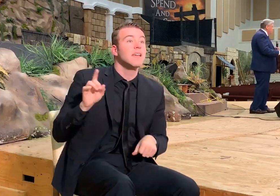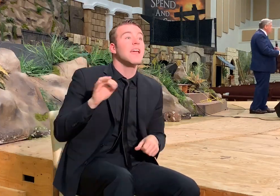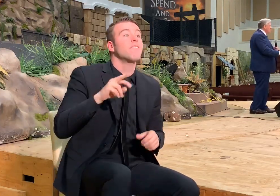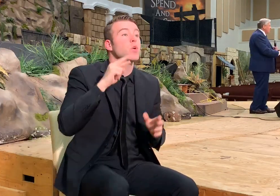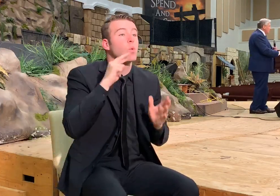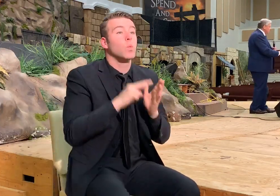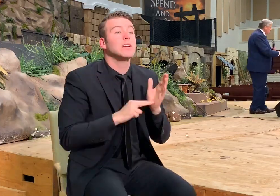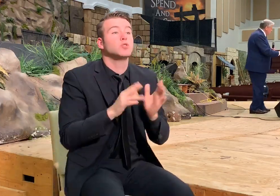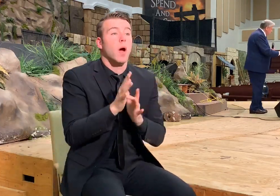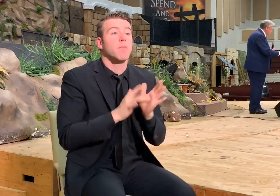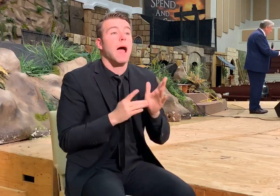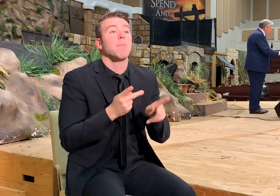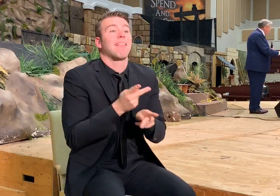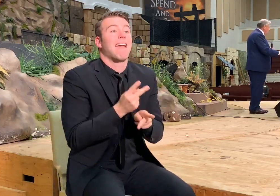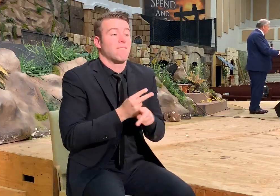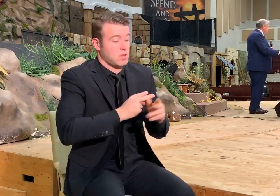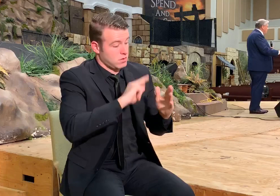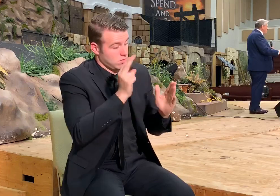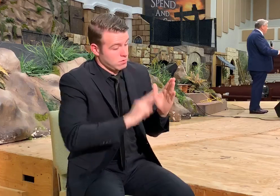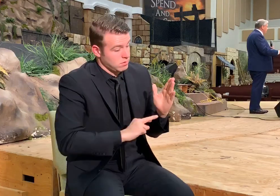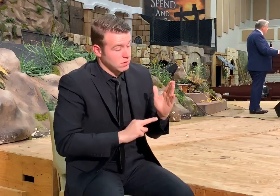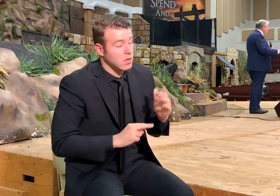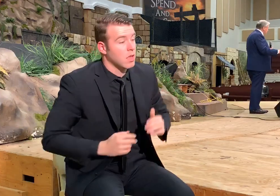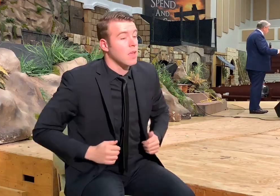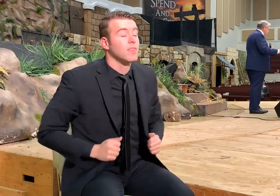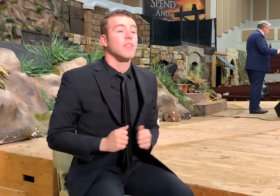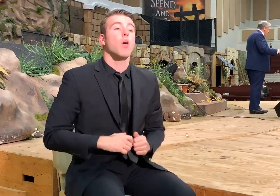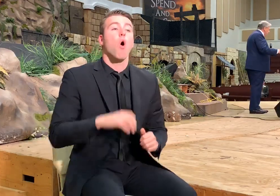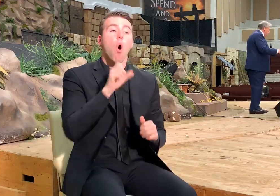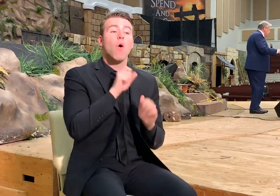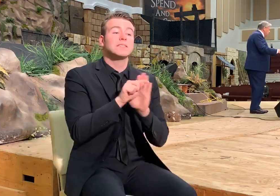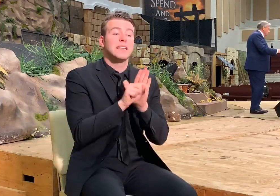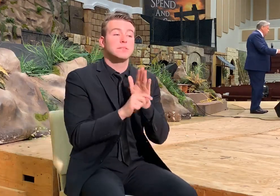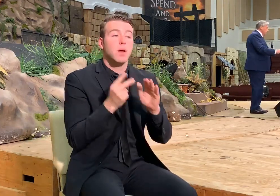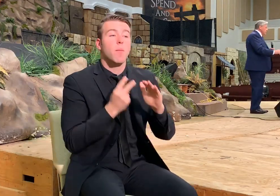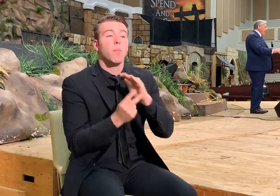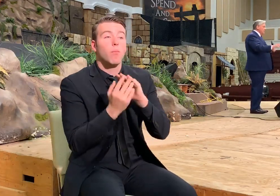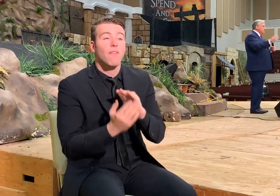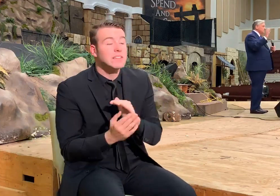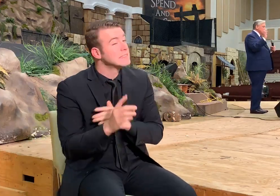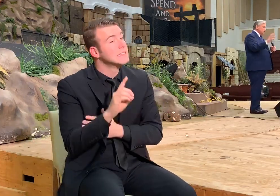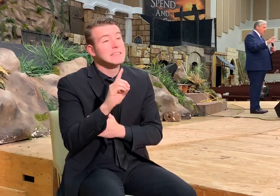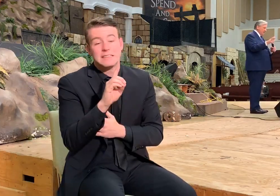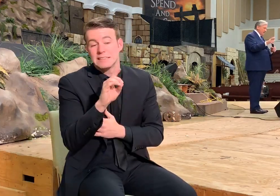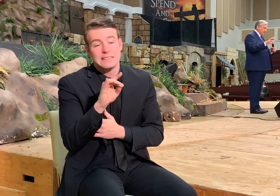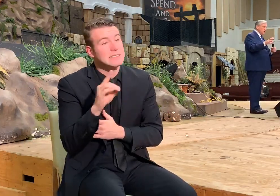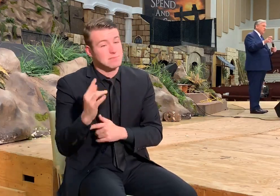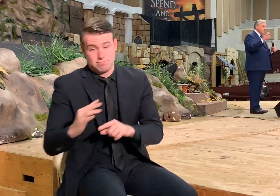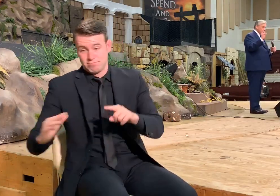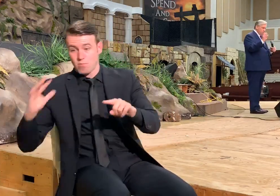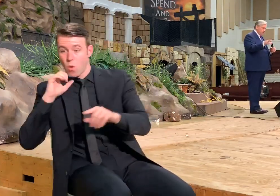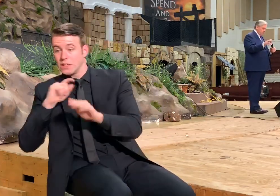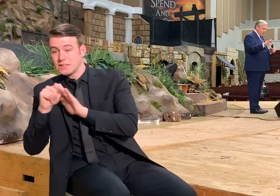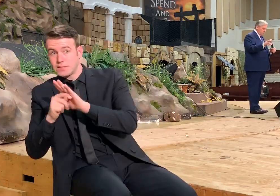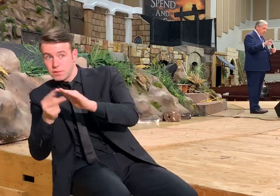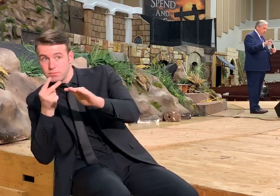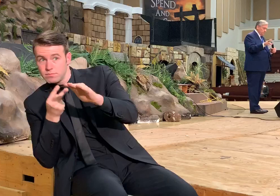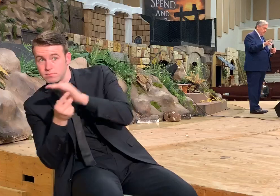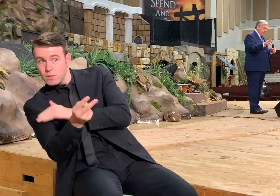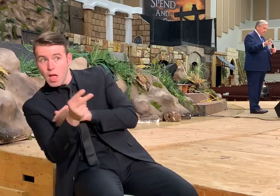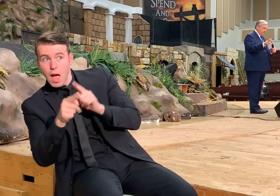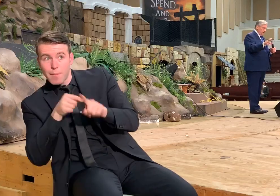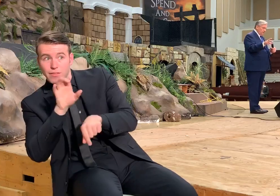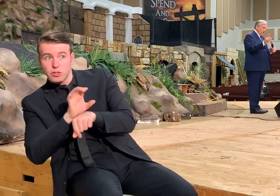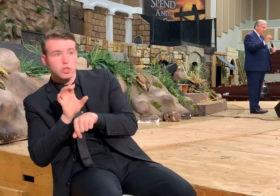your Bible carefully, you will know that the Old Testament prophets did not see the church age.